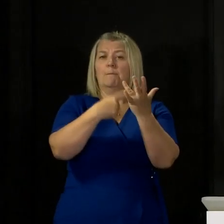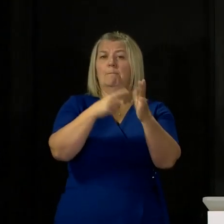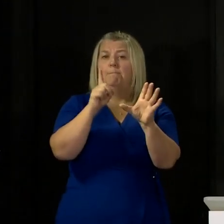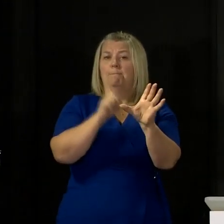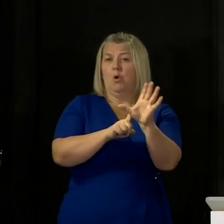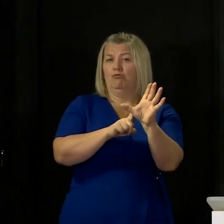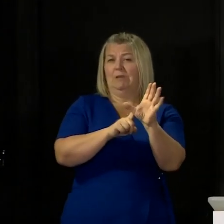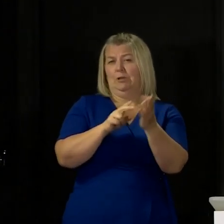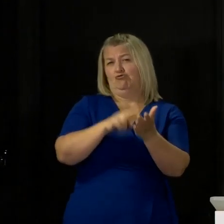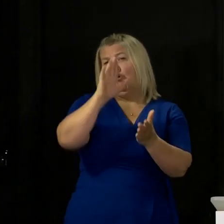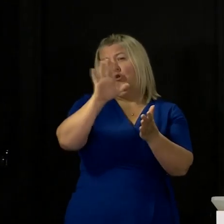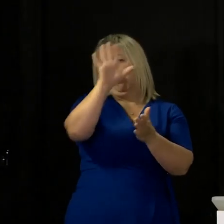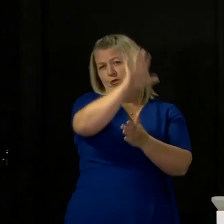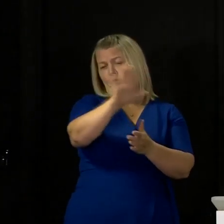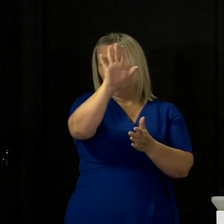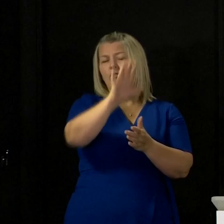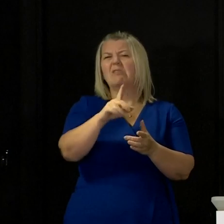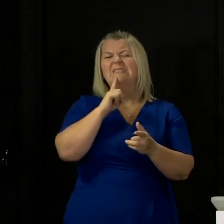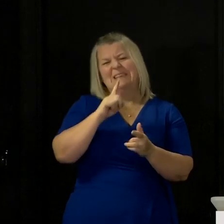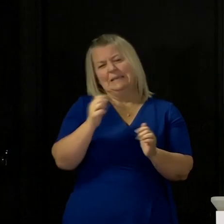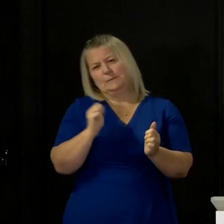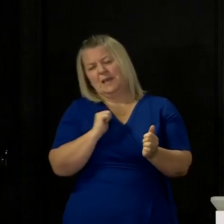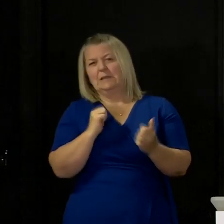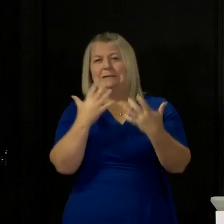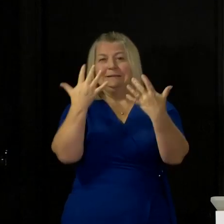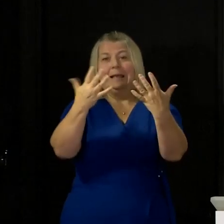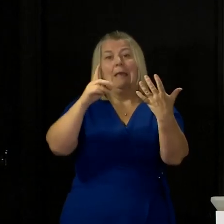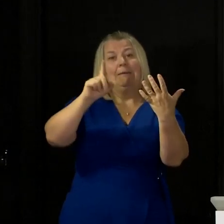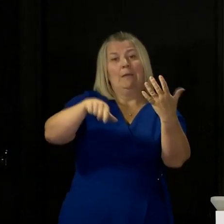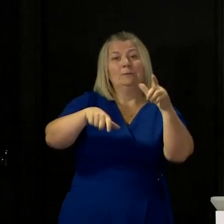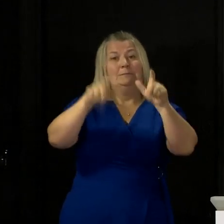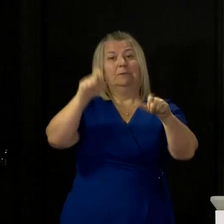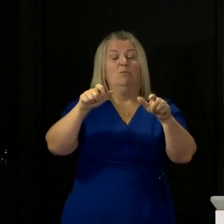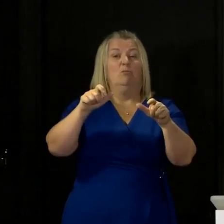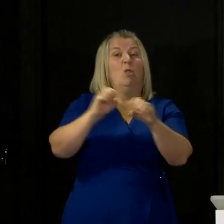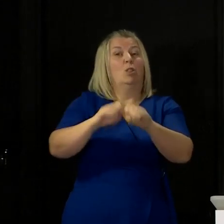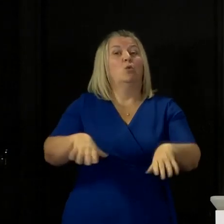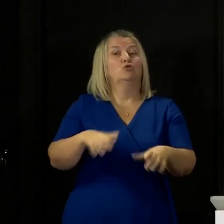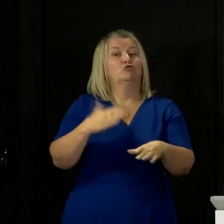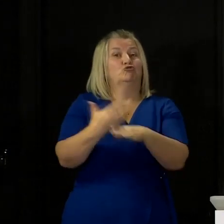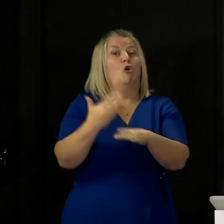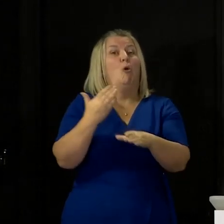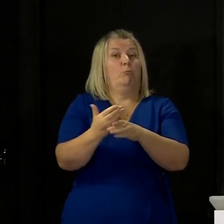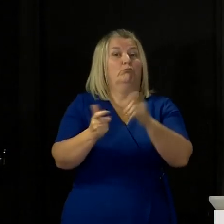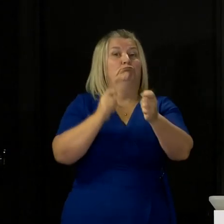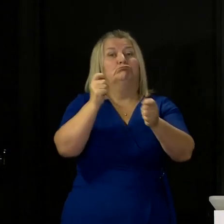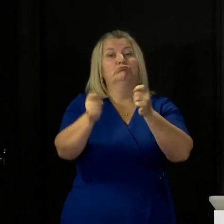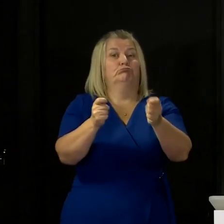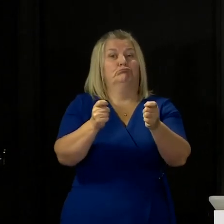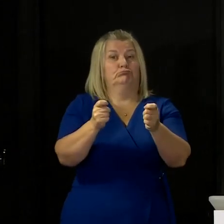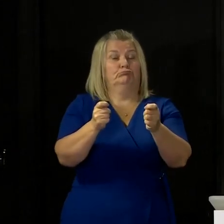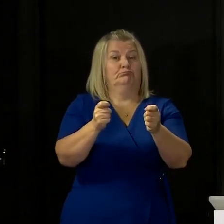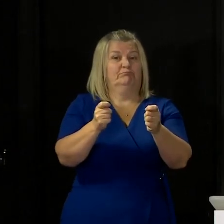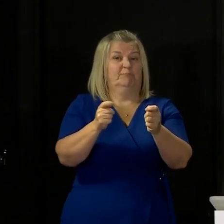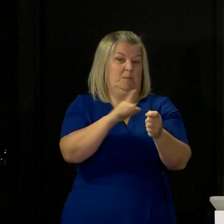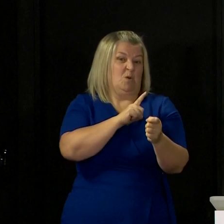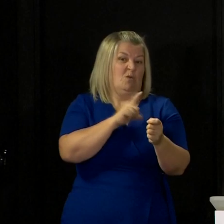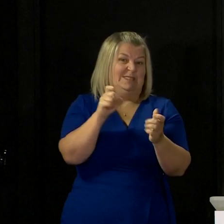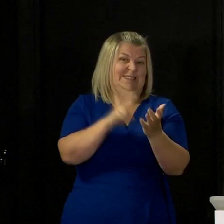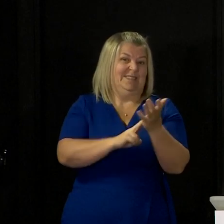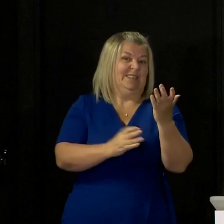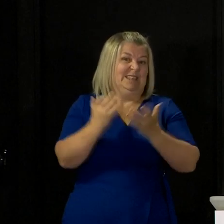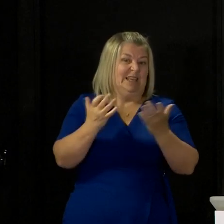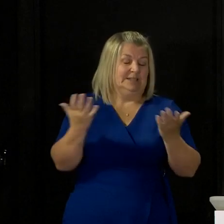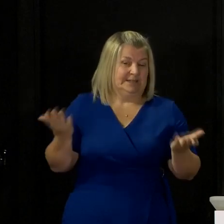COVID-19. Is there any again it's presumably because it has a high reliance on hospitality